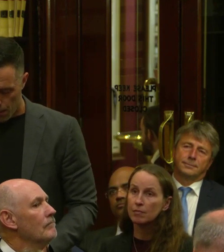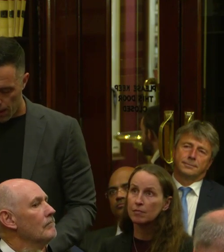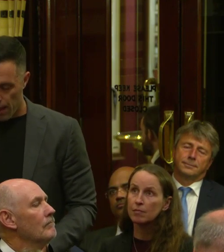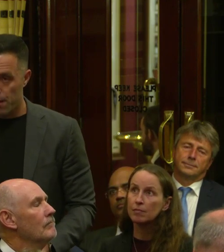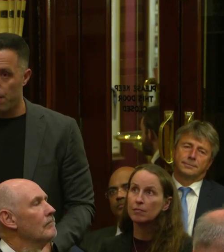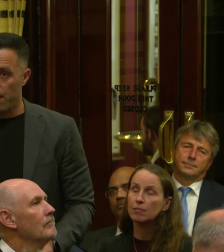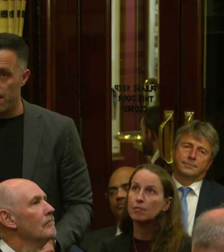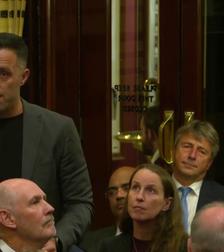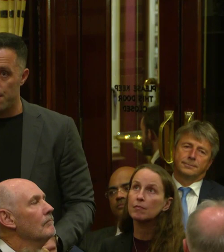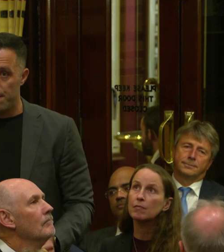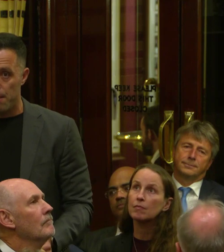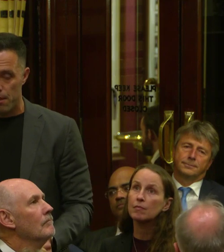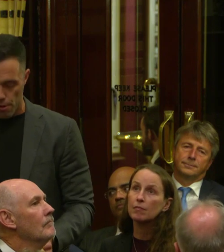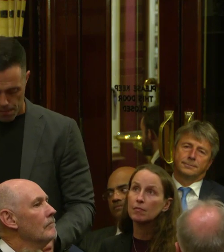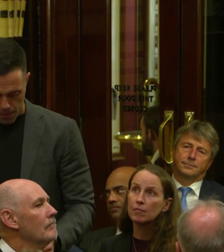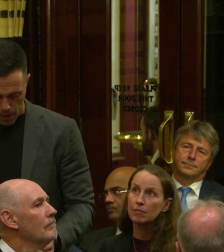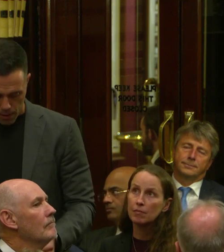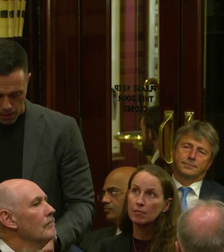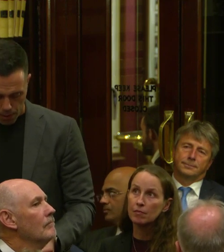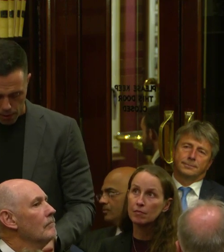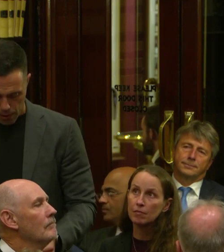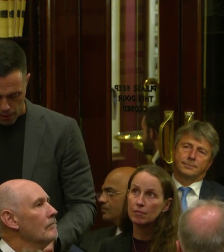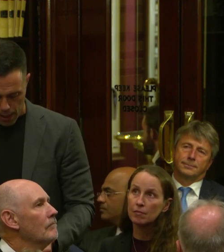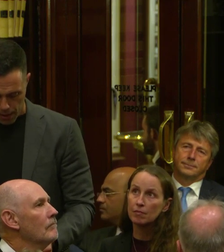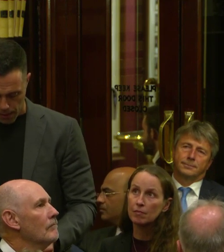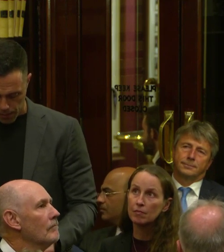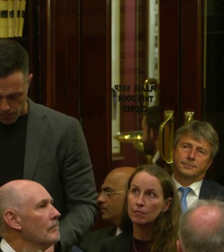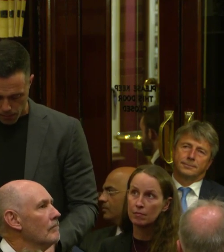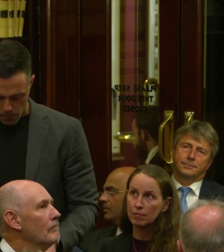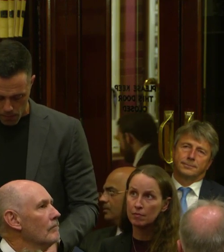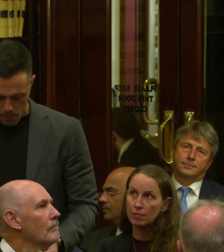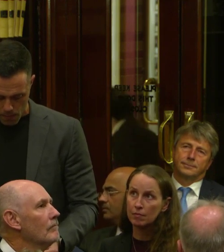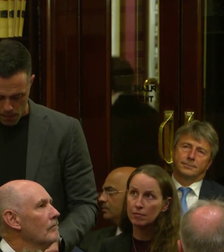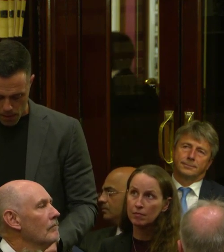and we are gathered on the lands of the family group, belonging to Gaddy.